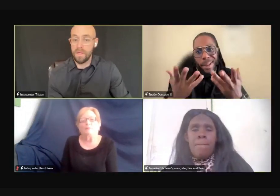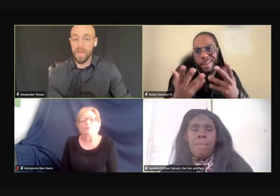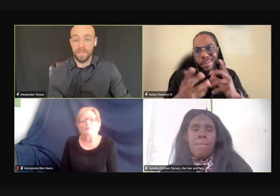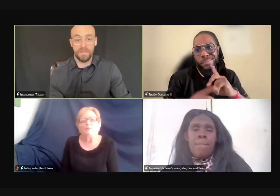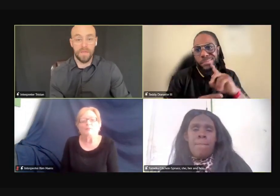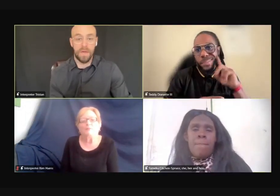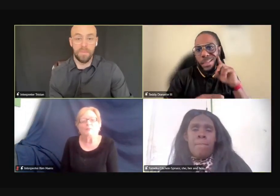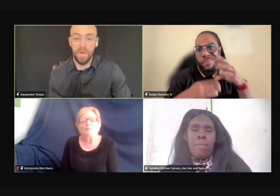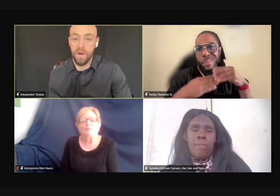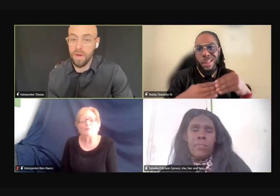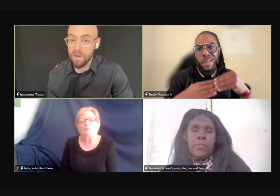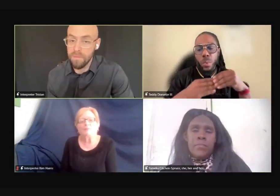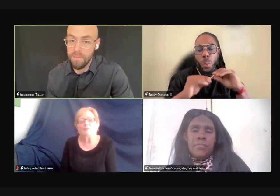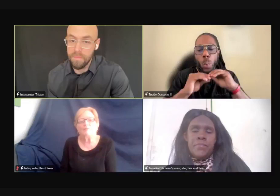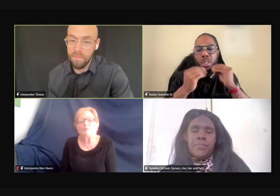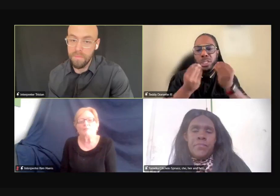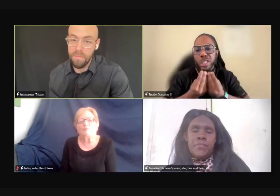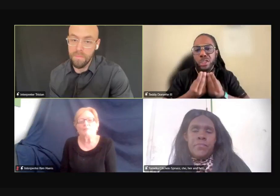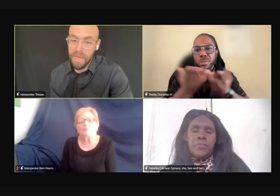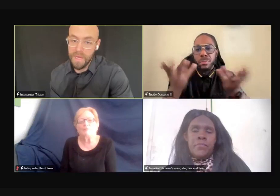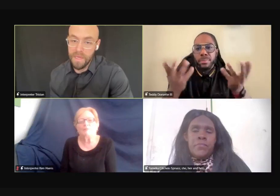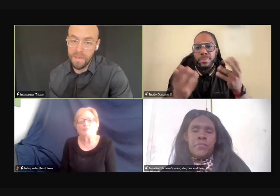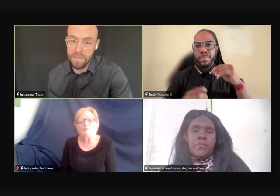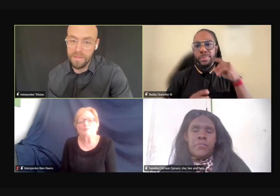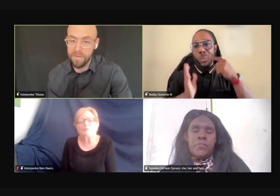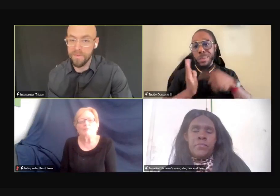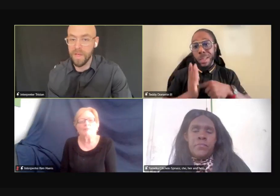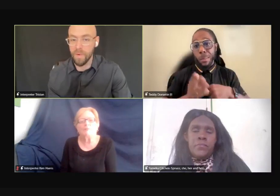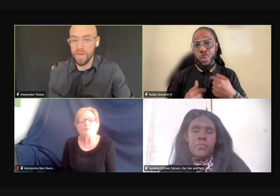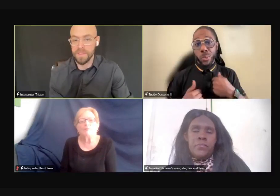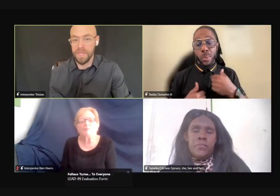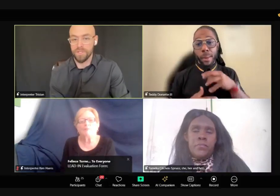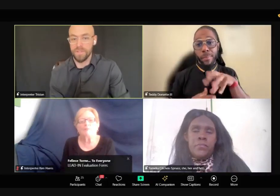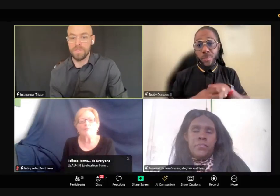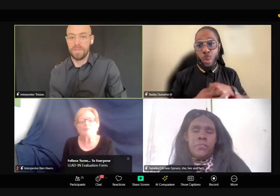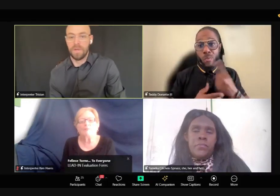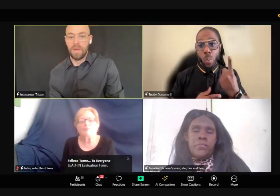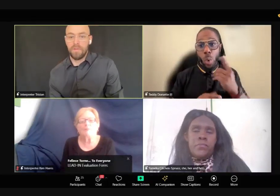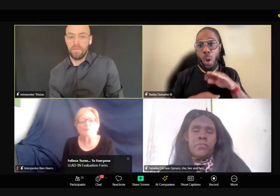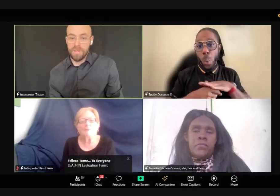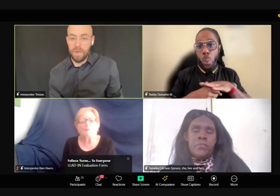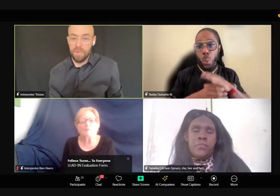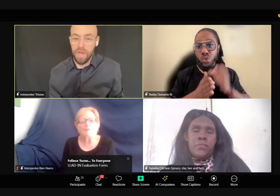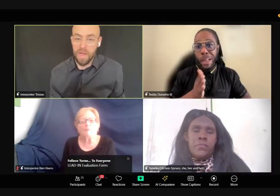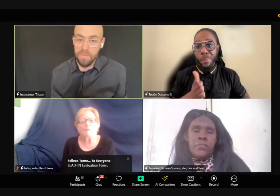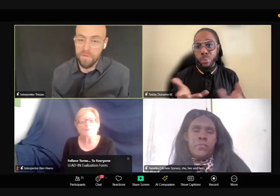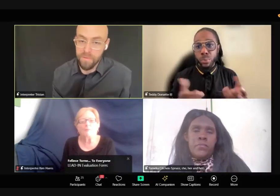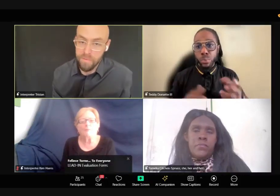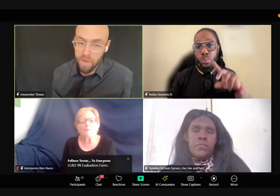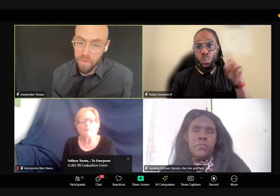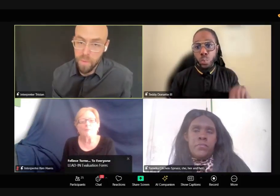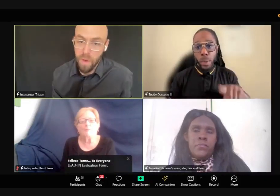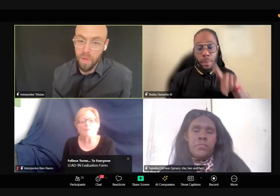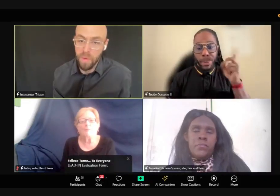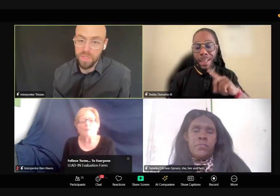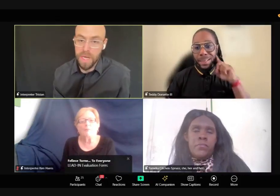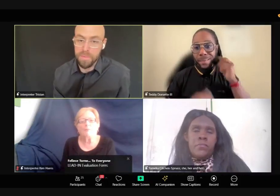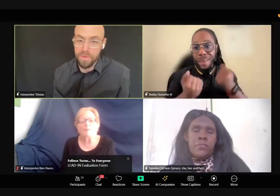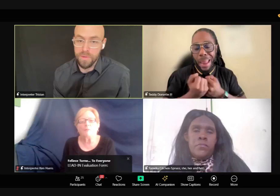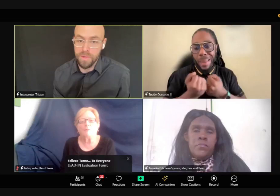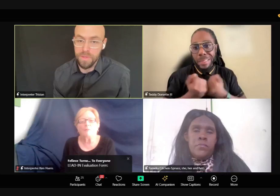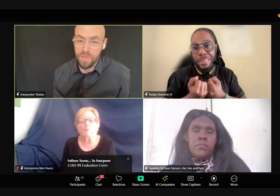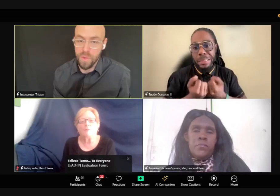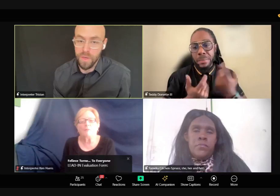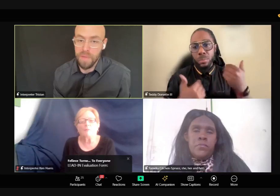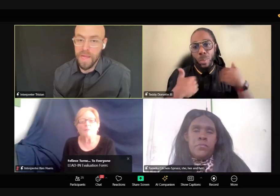Yes, there are many deaf-led organizations. For example, I'm involved with one local